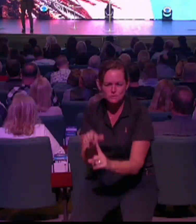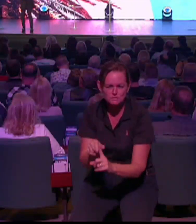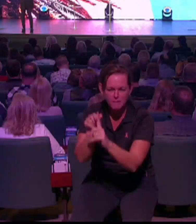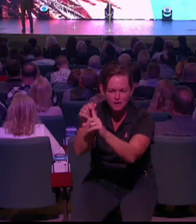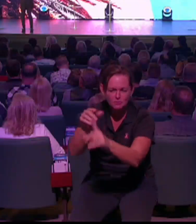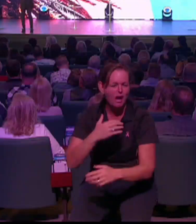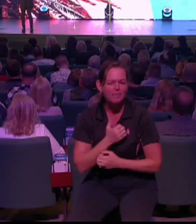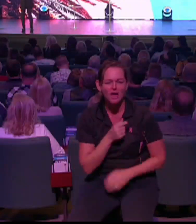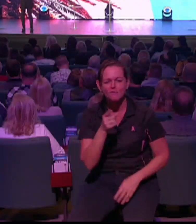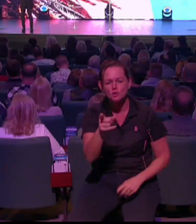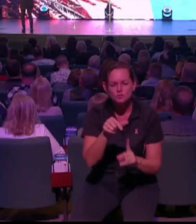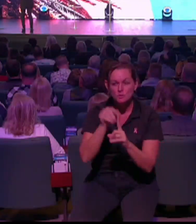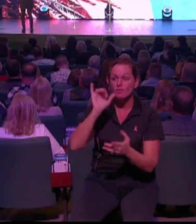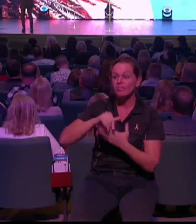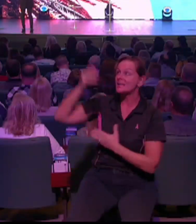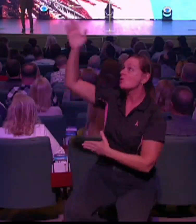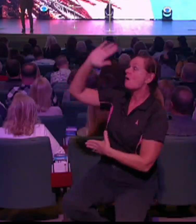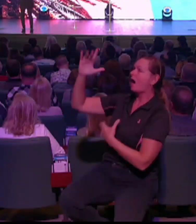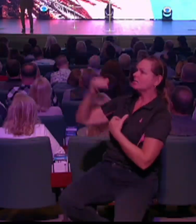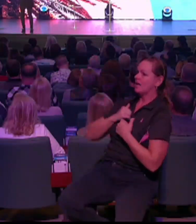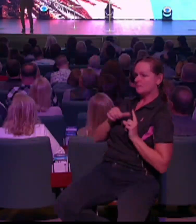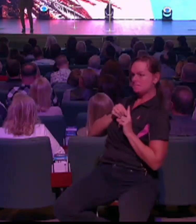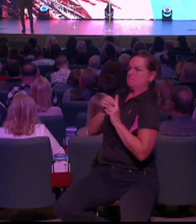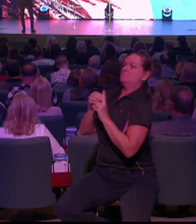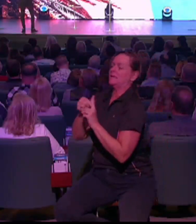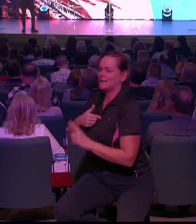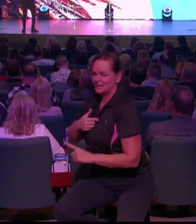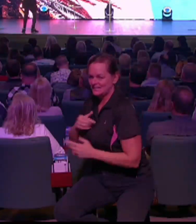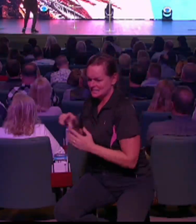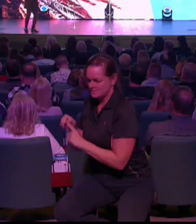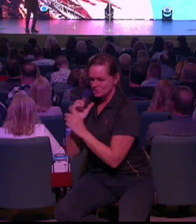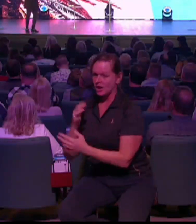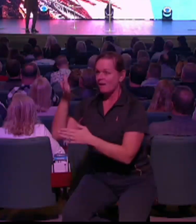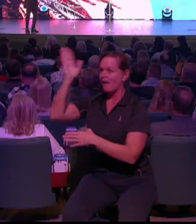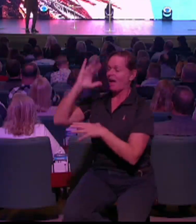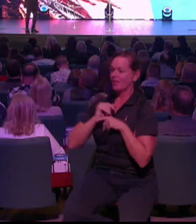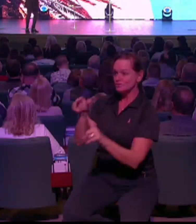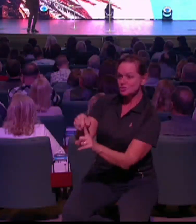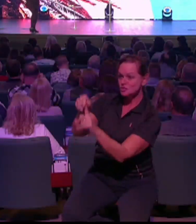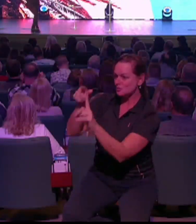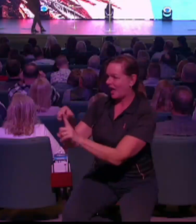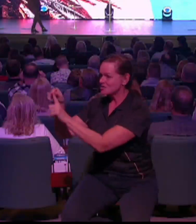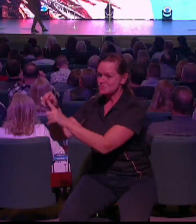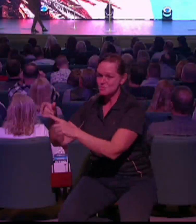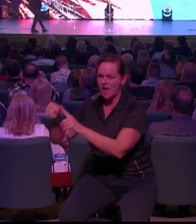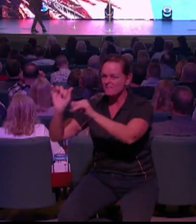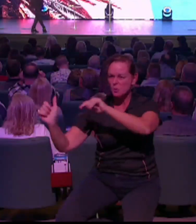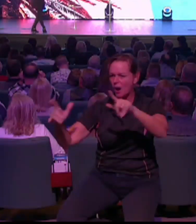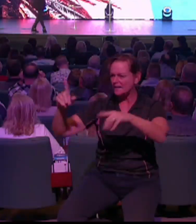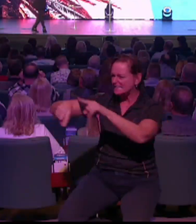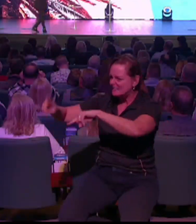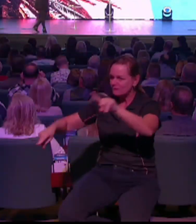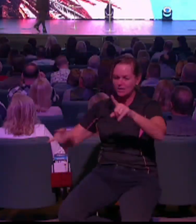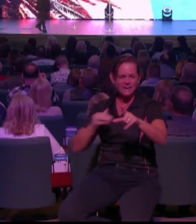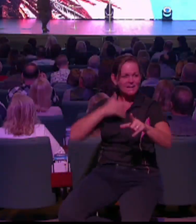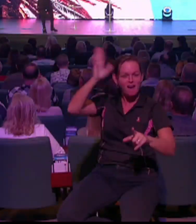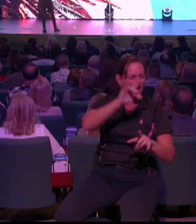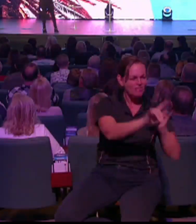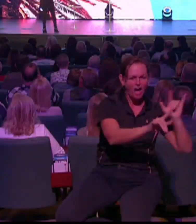with the second baby, I was so excited until right near the end of my pregnancy. I began to panic because I loved my firstborn so much.